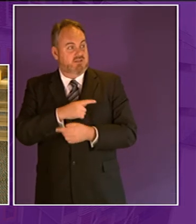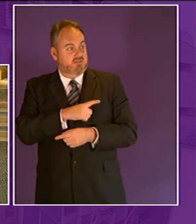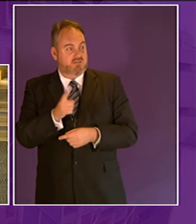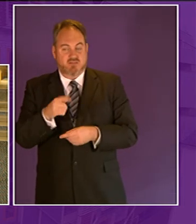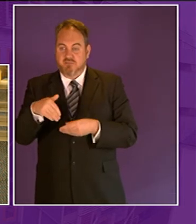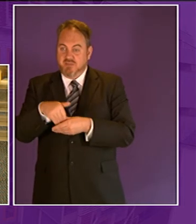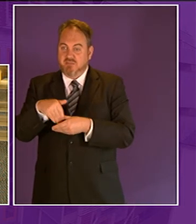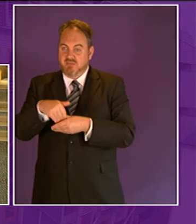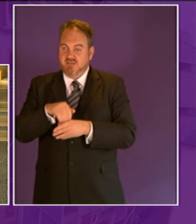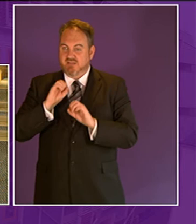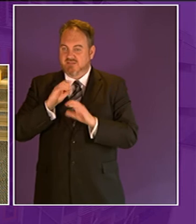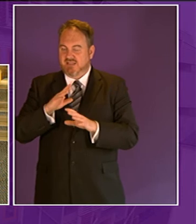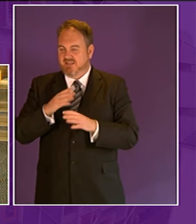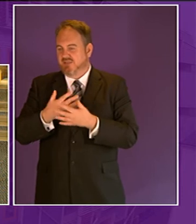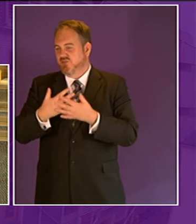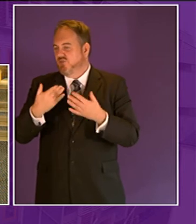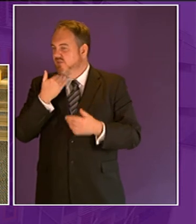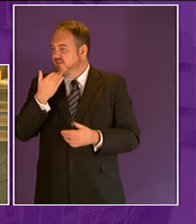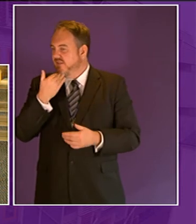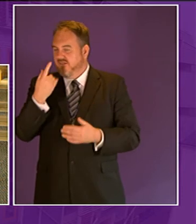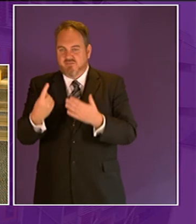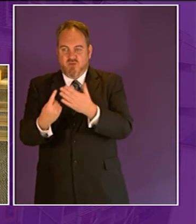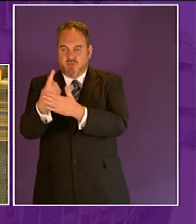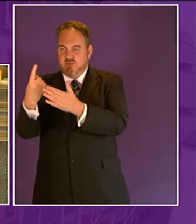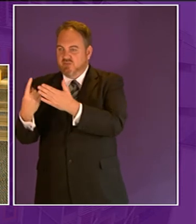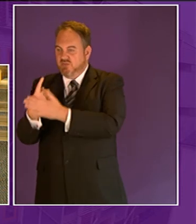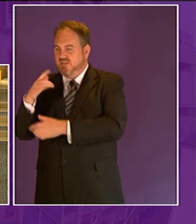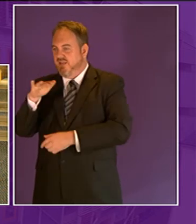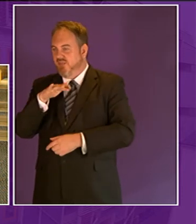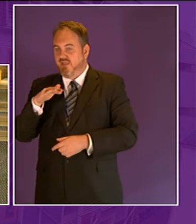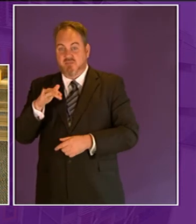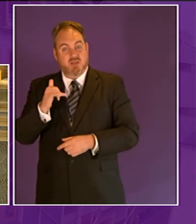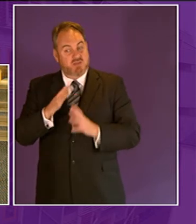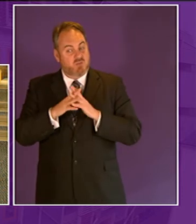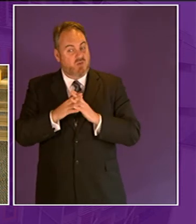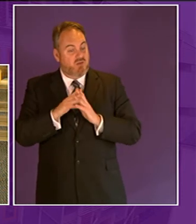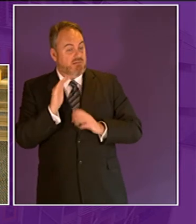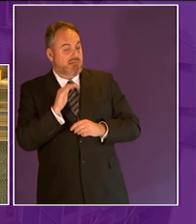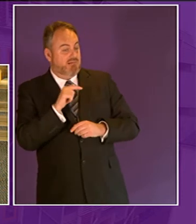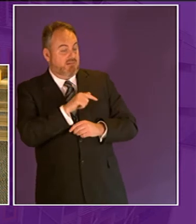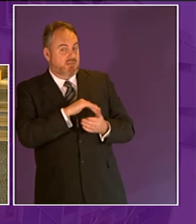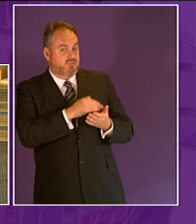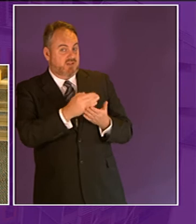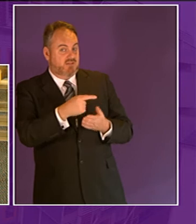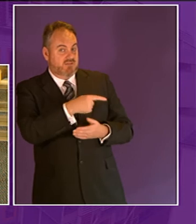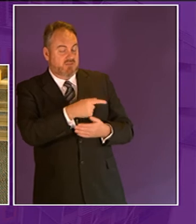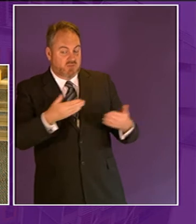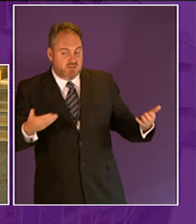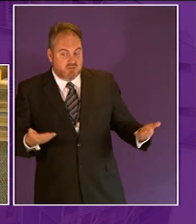see as a lack of opportunity may want to explore the potential of this fund to support the work of schools in their own